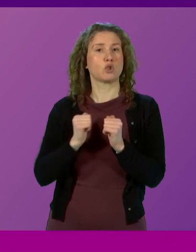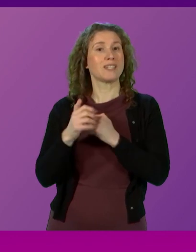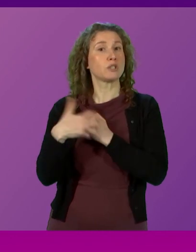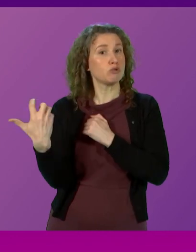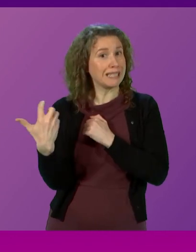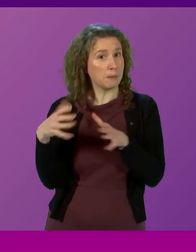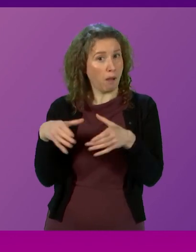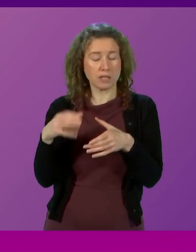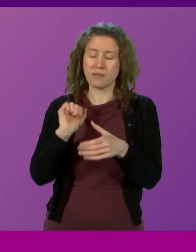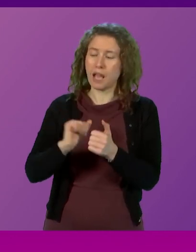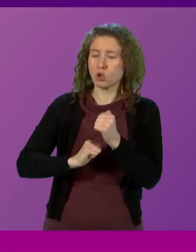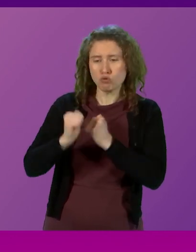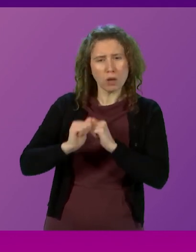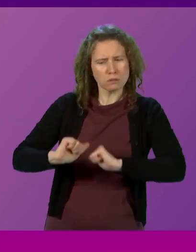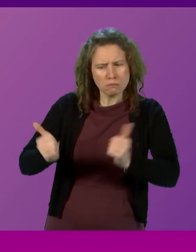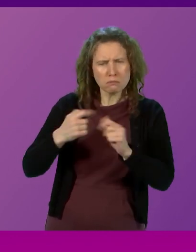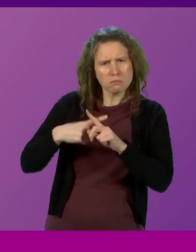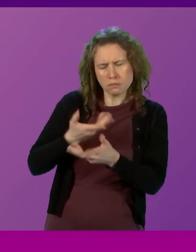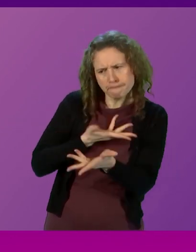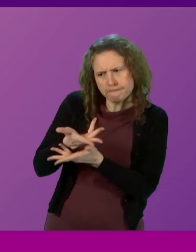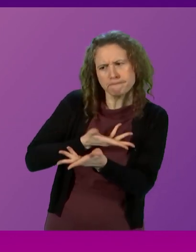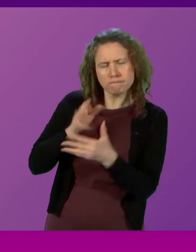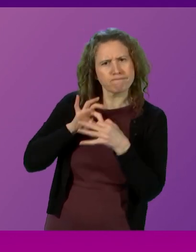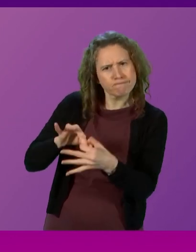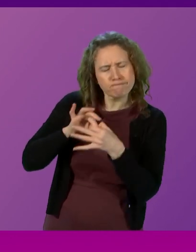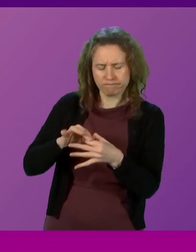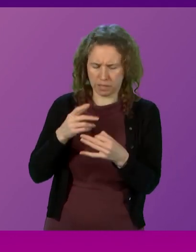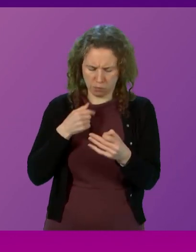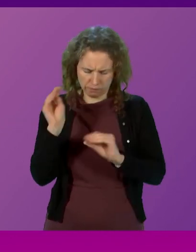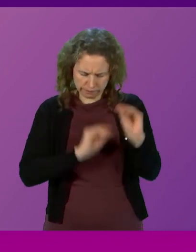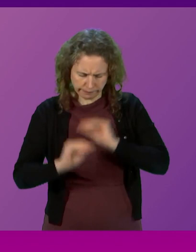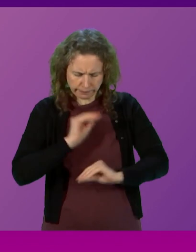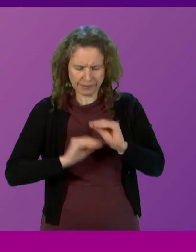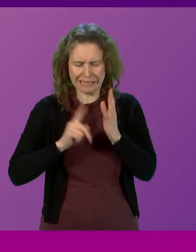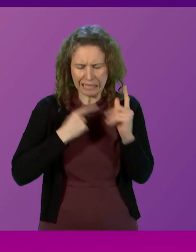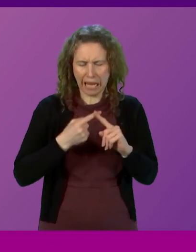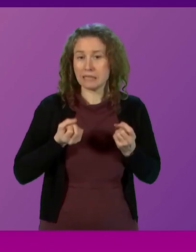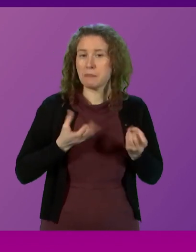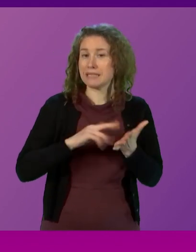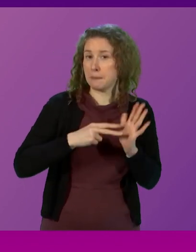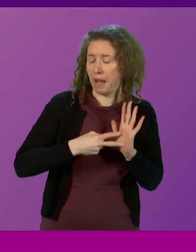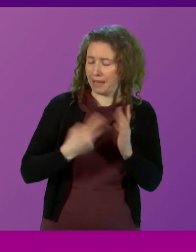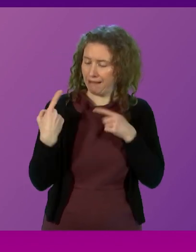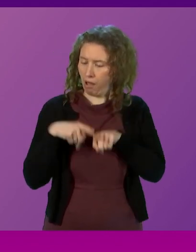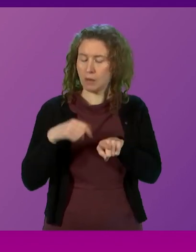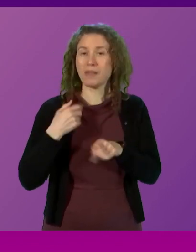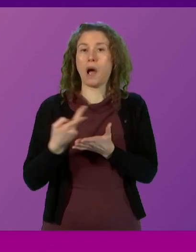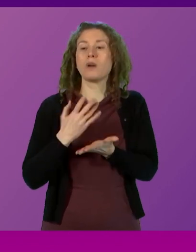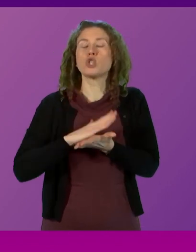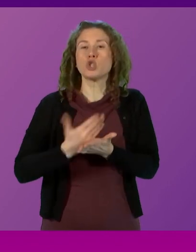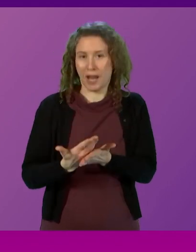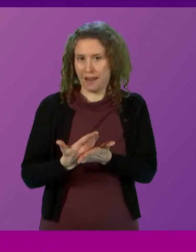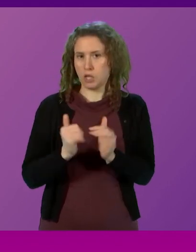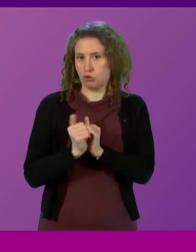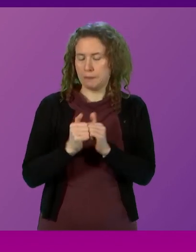their constructive and collaborative approach as we have developed these tax and spending plans in line with our shared commitments in the Butte House